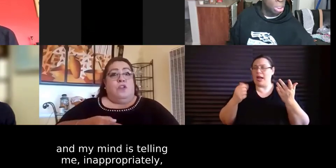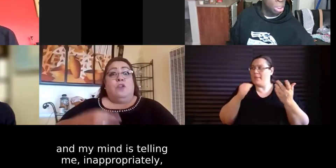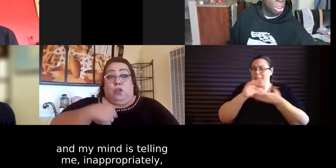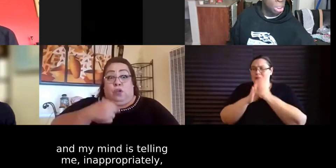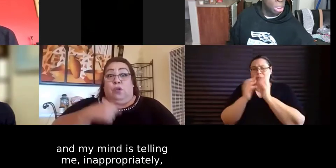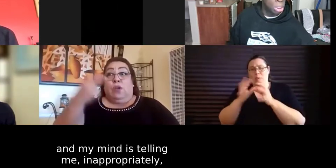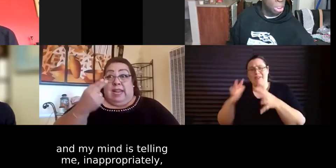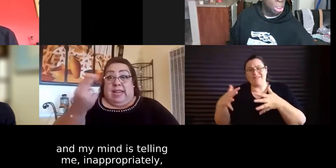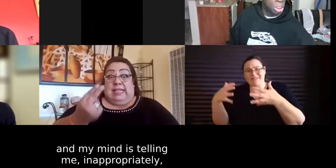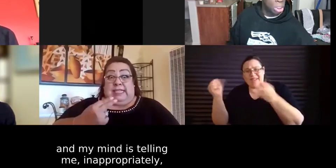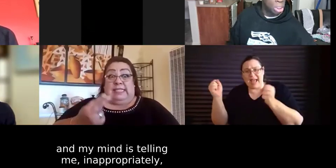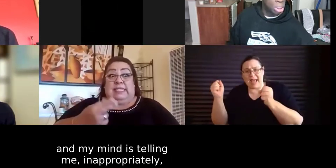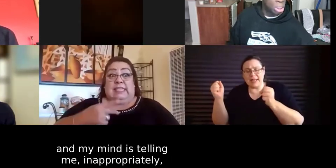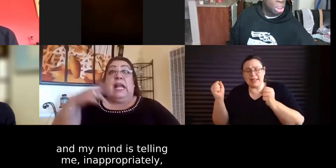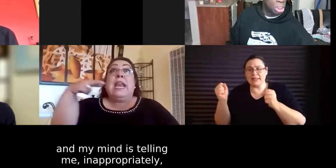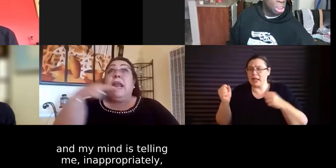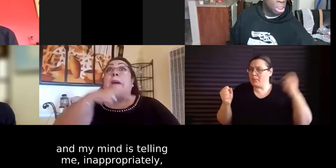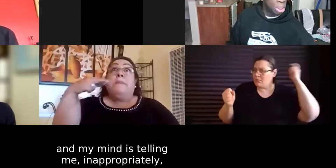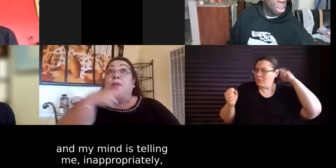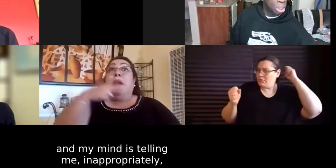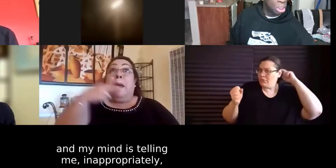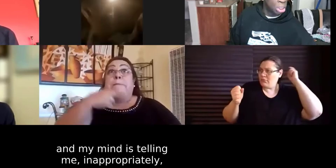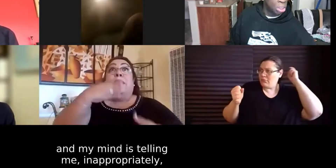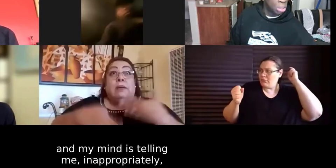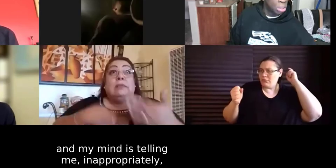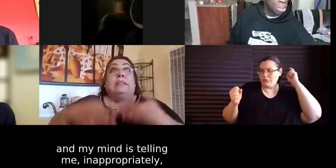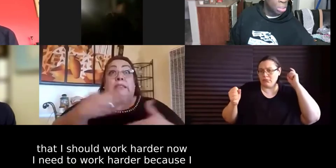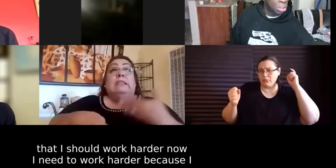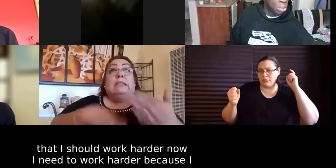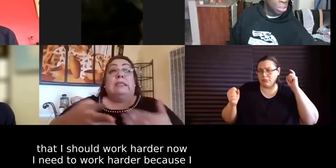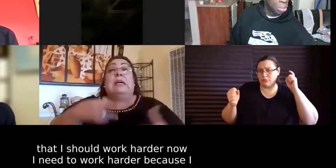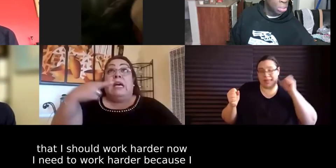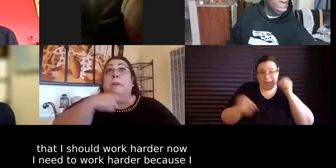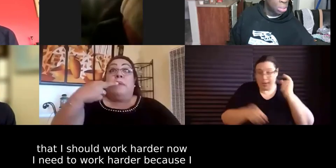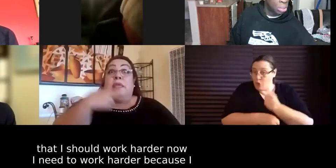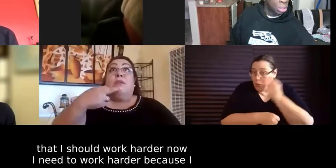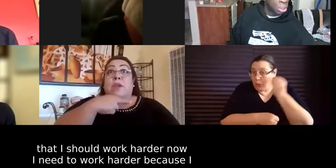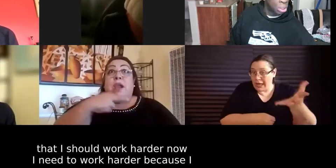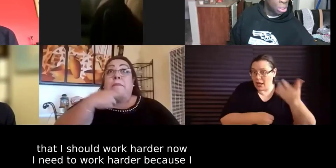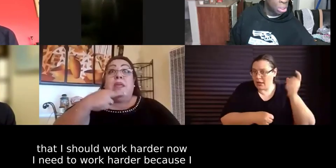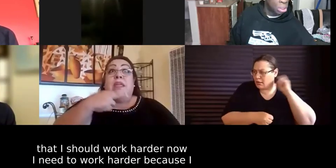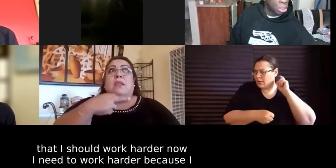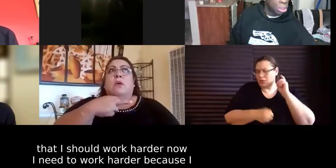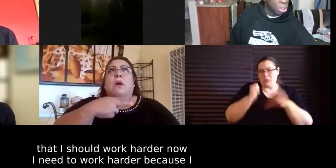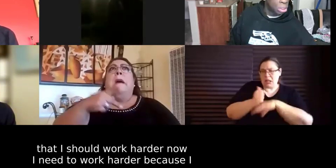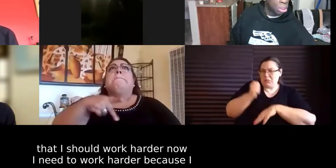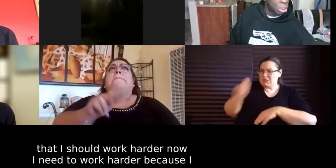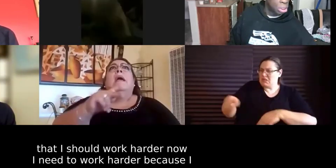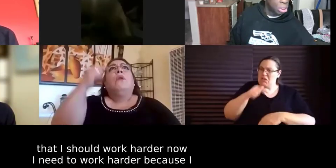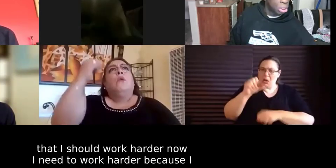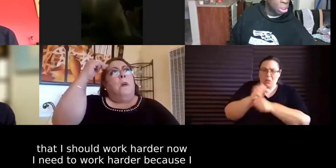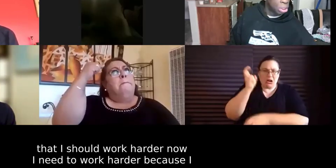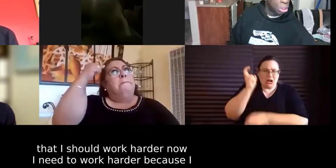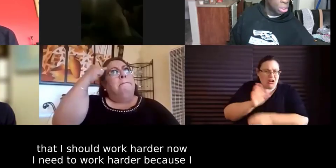and my mind is telling me inappropriately that i should work harder now i need to work harder